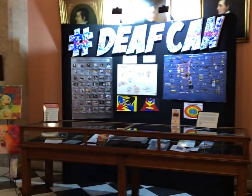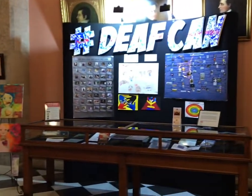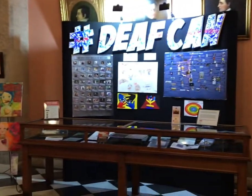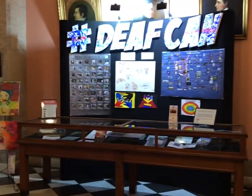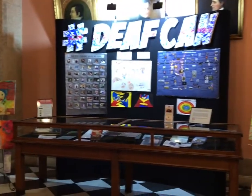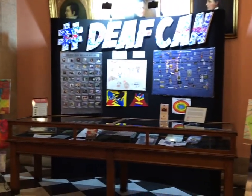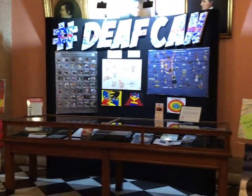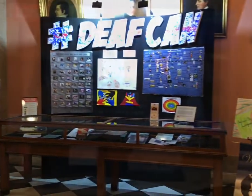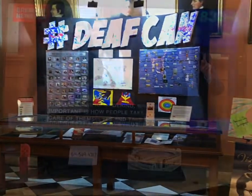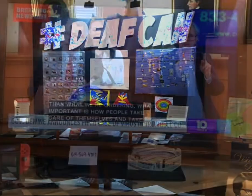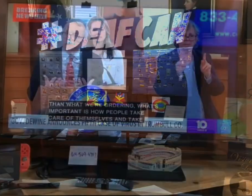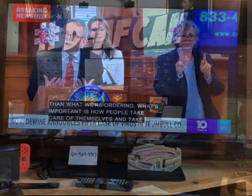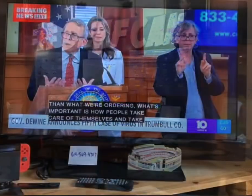I'll for person. Thank